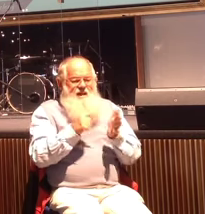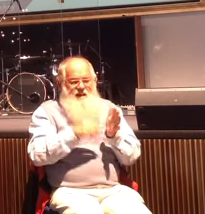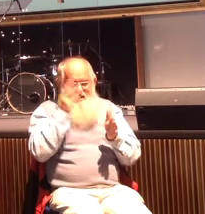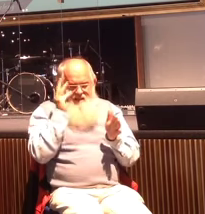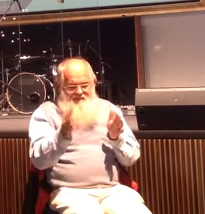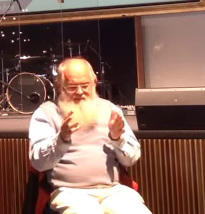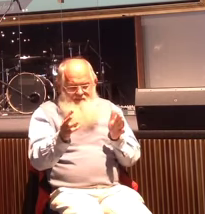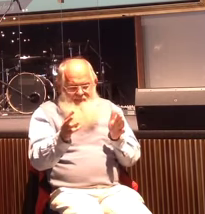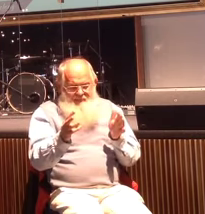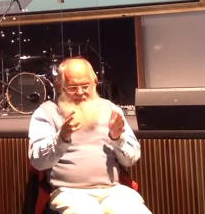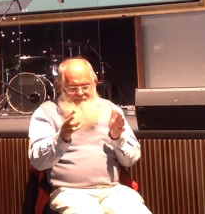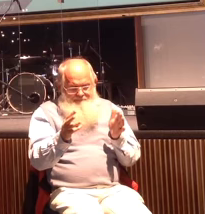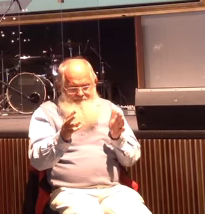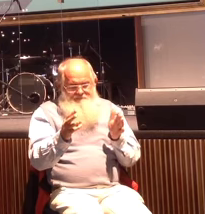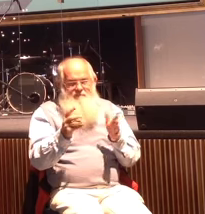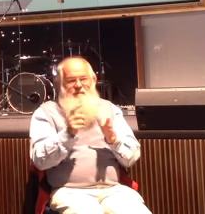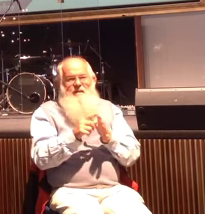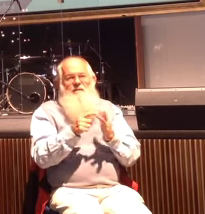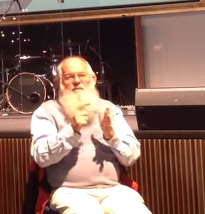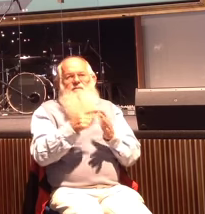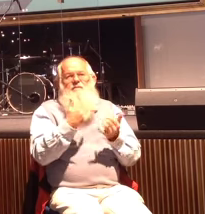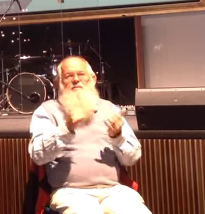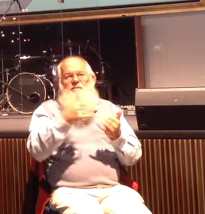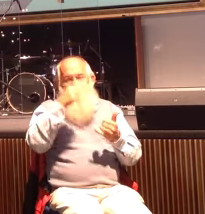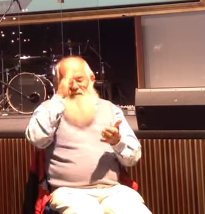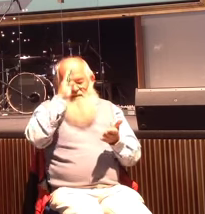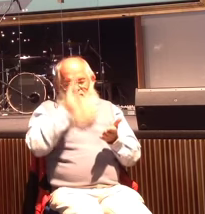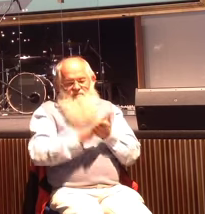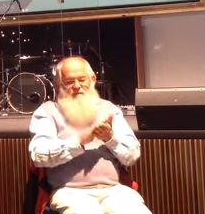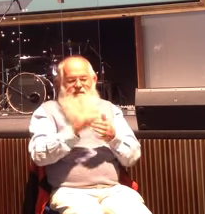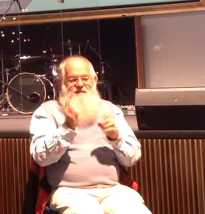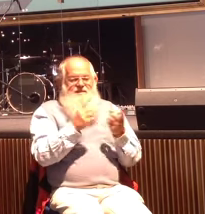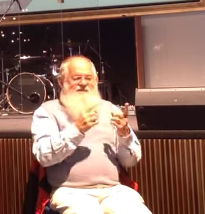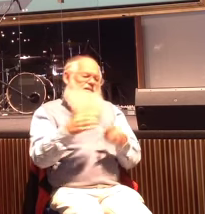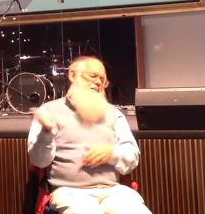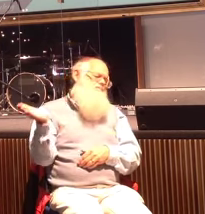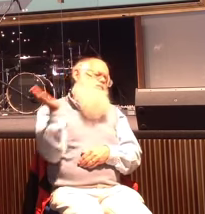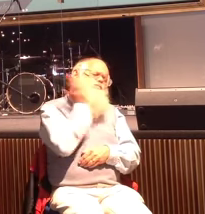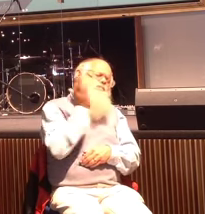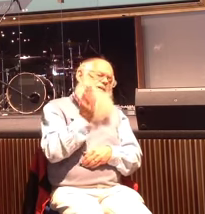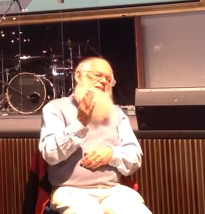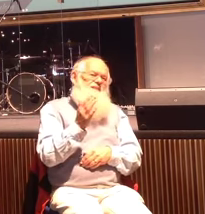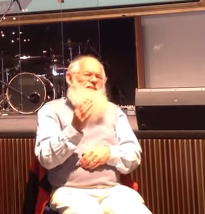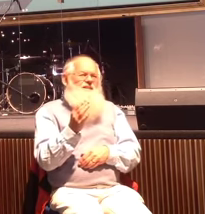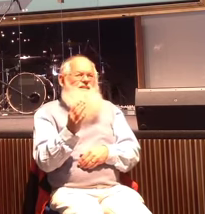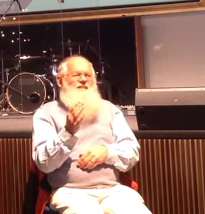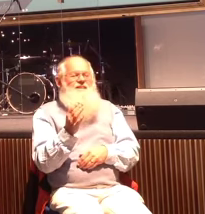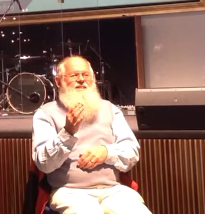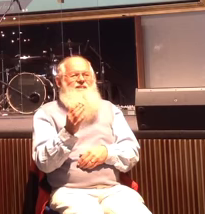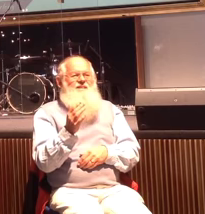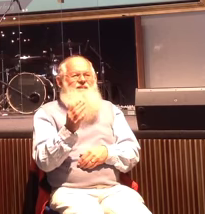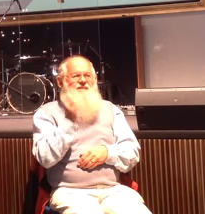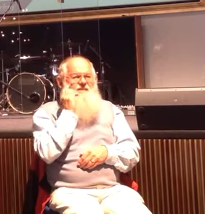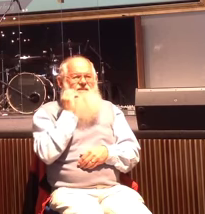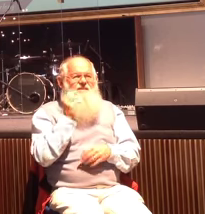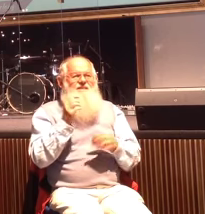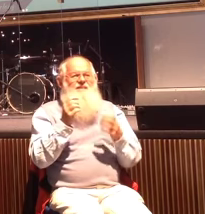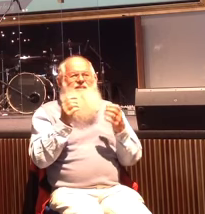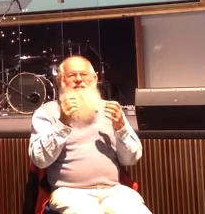I did a very experienced thing, he's like, I'd slap his face, but that did nothing. So after this, I said, I've got nothing left, I'll ring the bell.